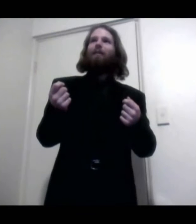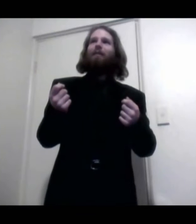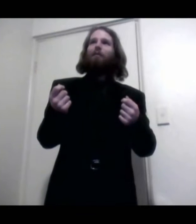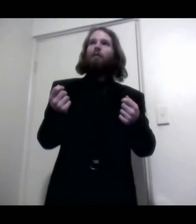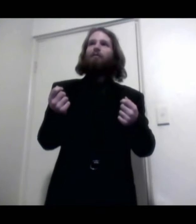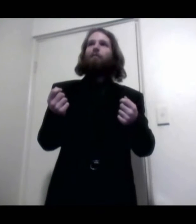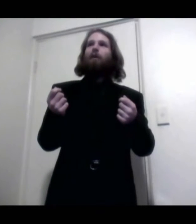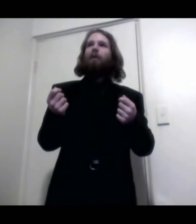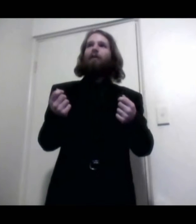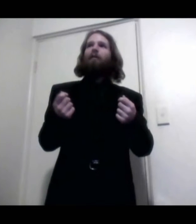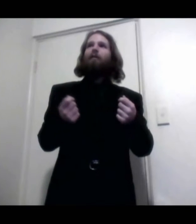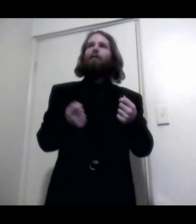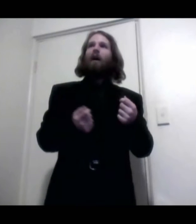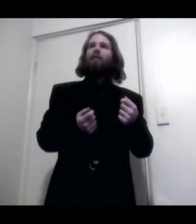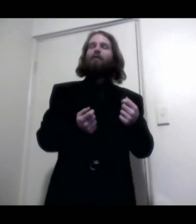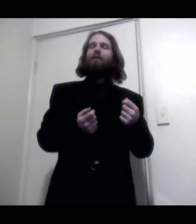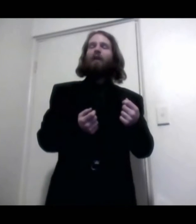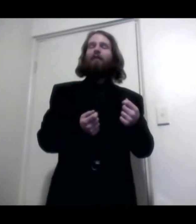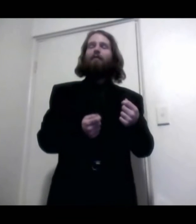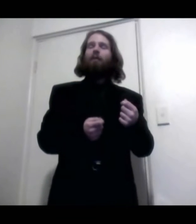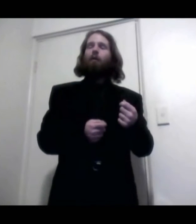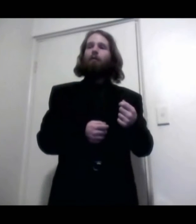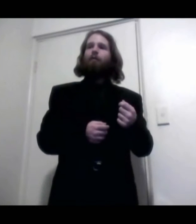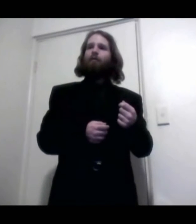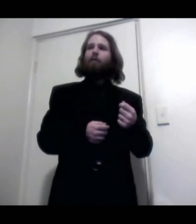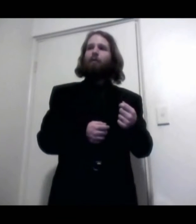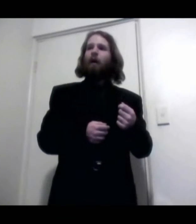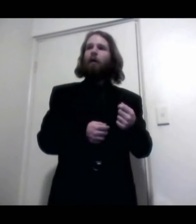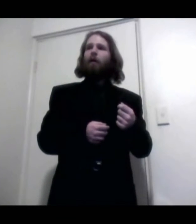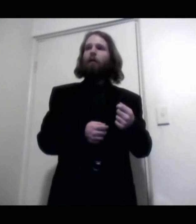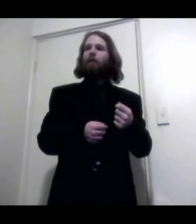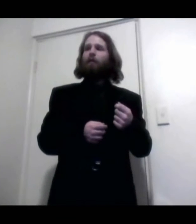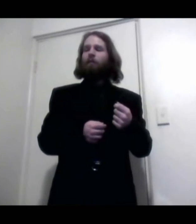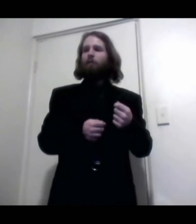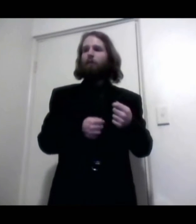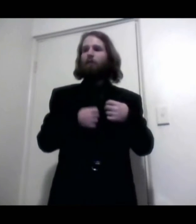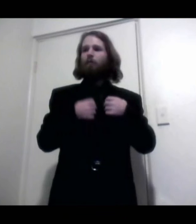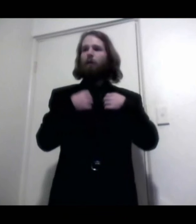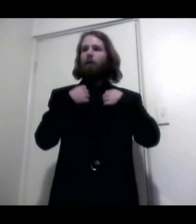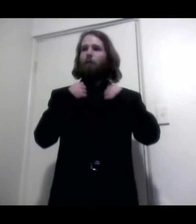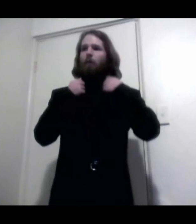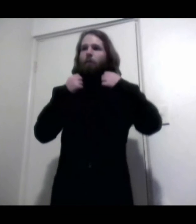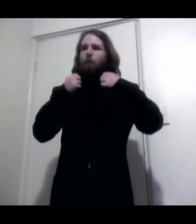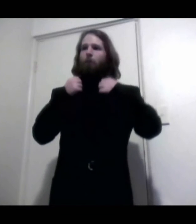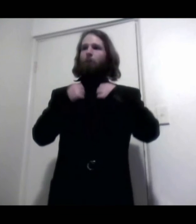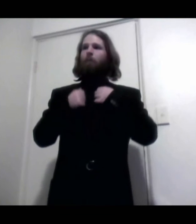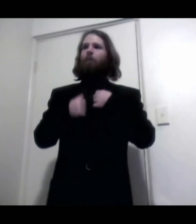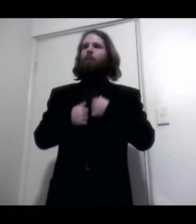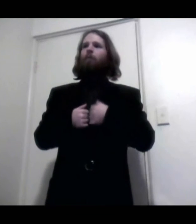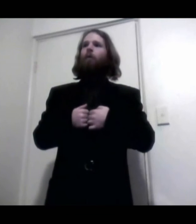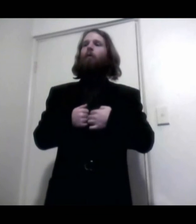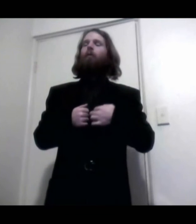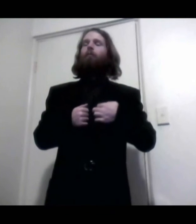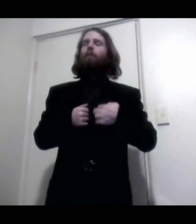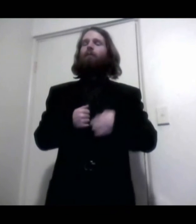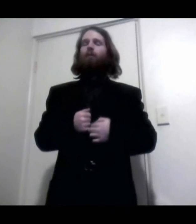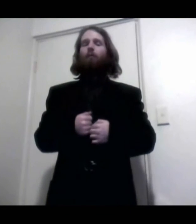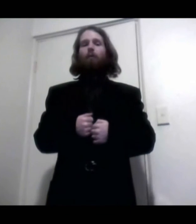T'was Brillig, and the slithy toves, did Gaia and Gimbal in the way. All mimsy were the